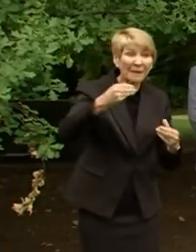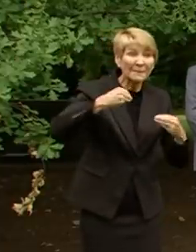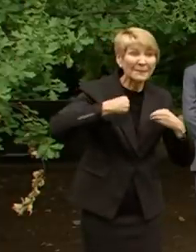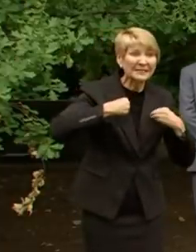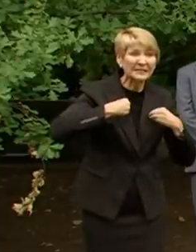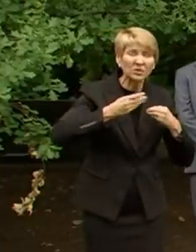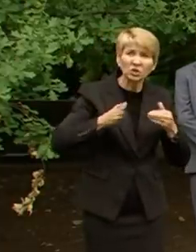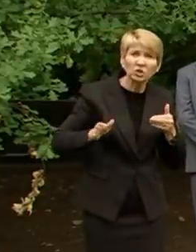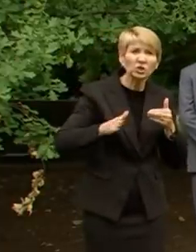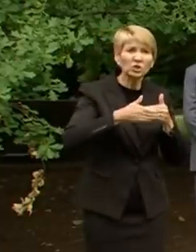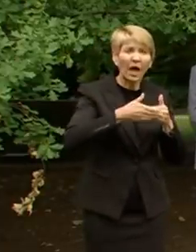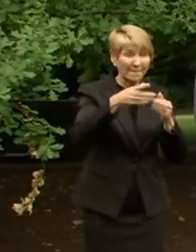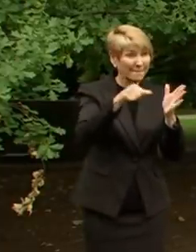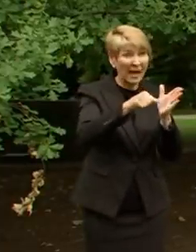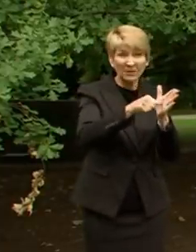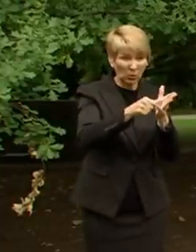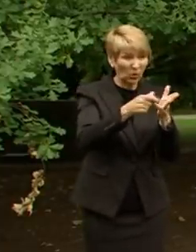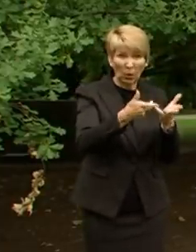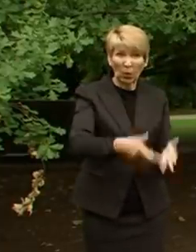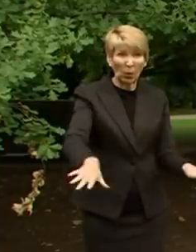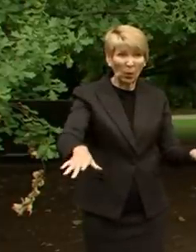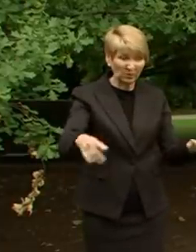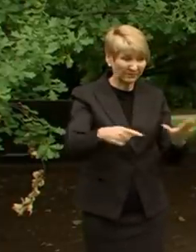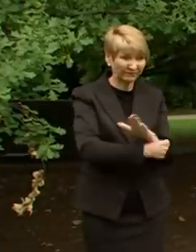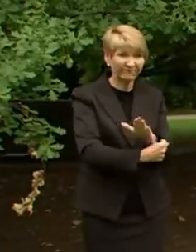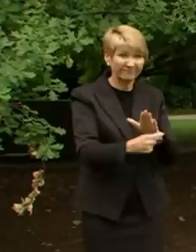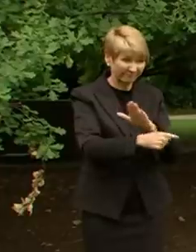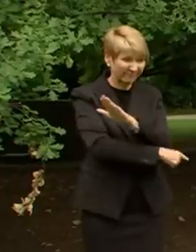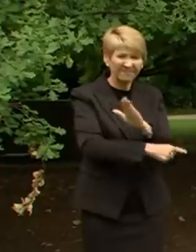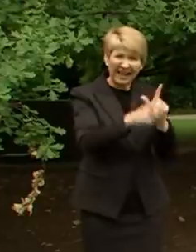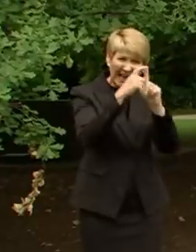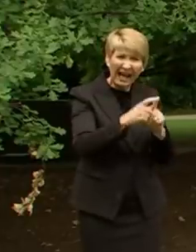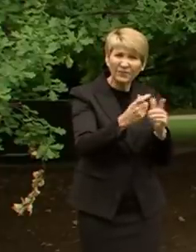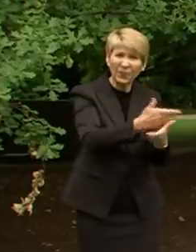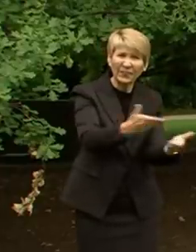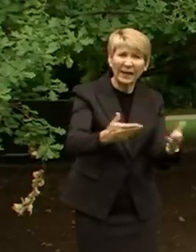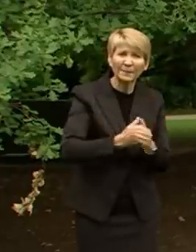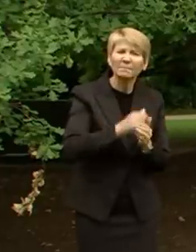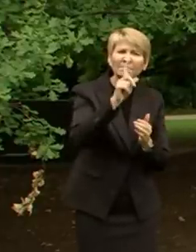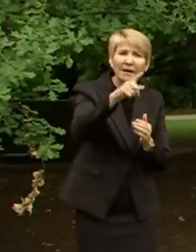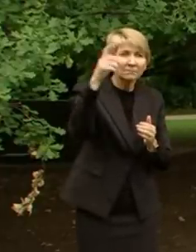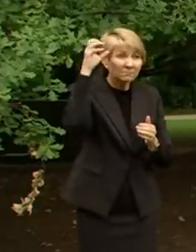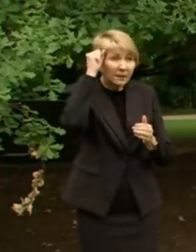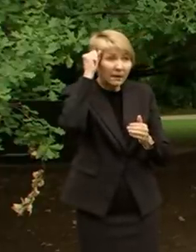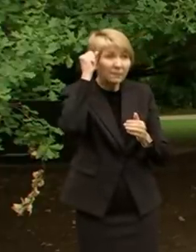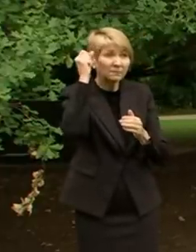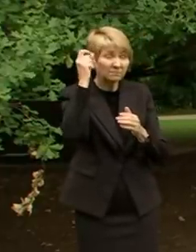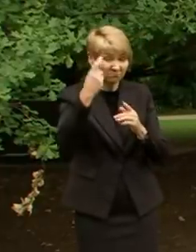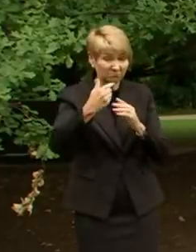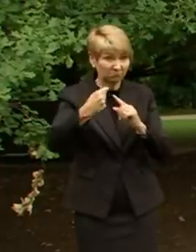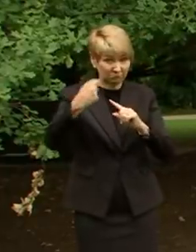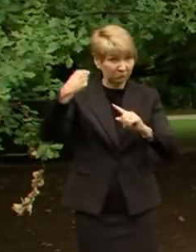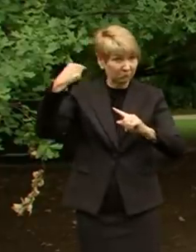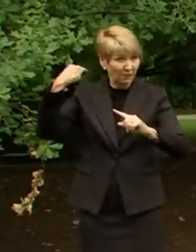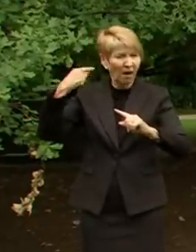absolutely necessary public health measure to protect all the things that we've built, this precious thing that we've built. Victorians